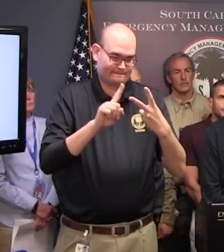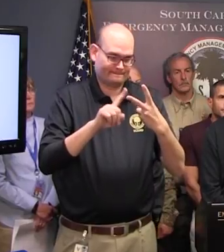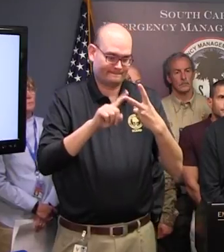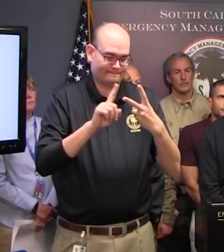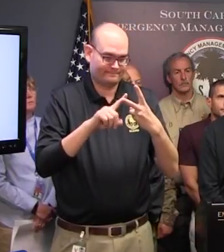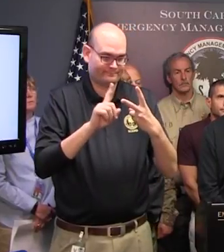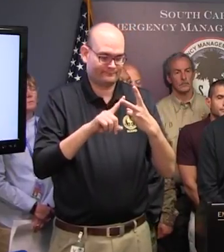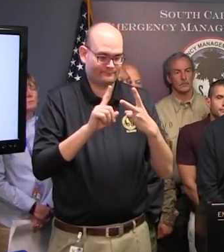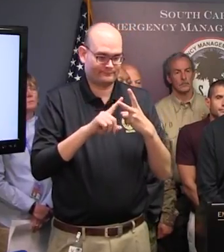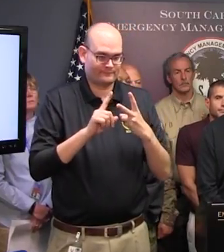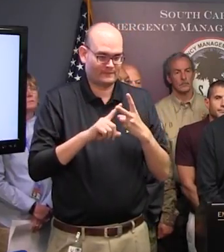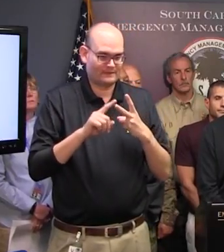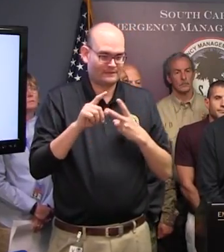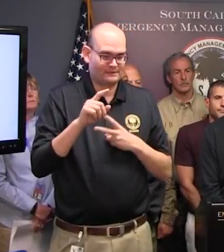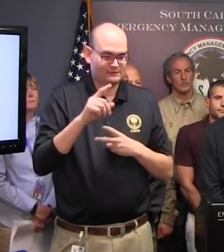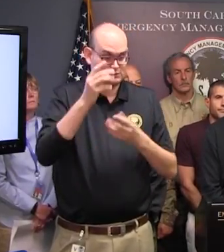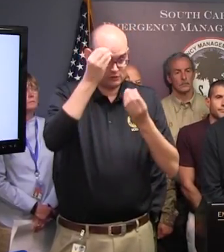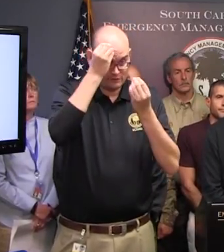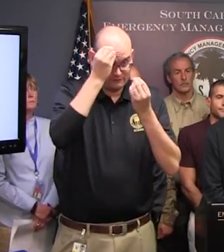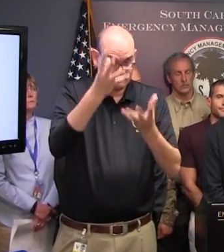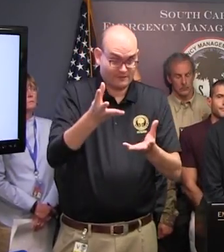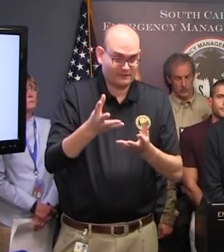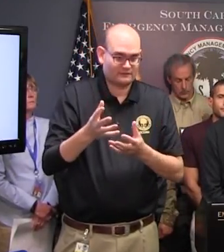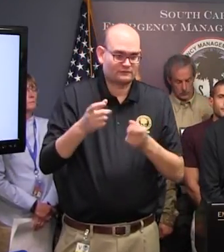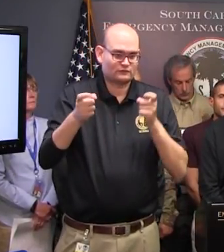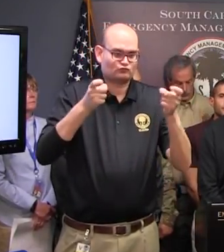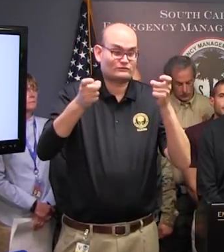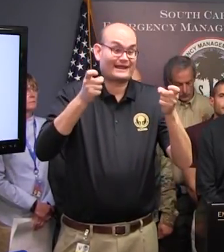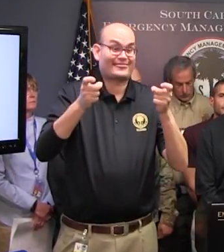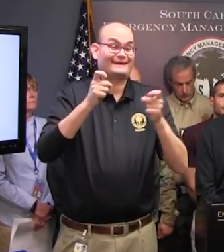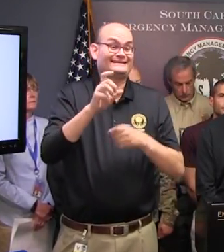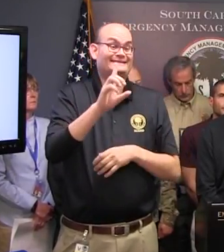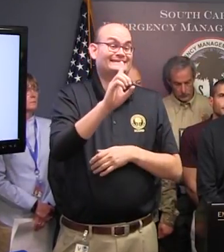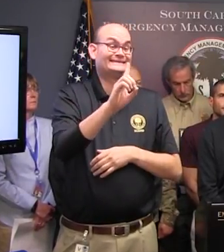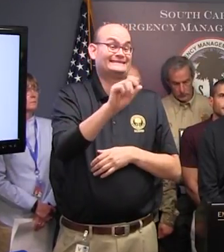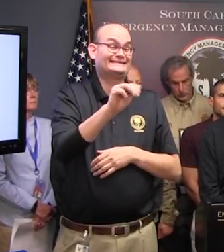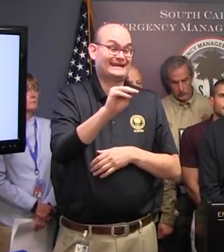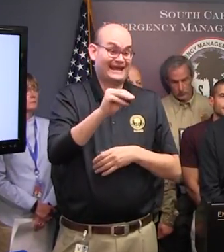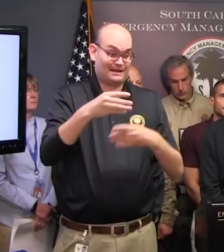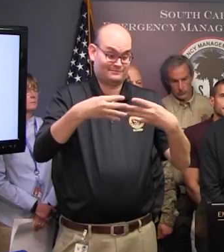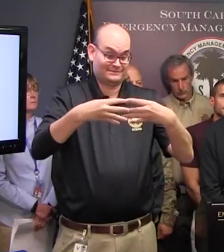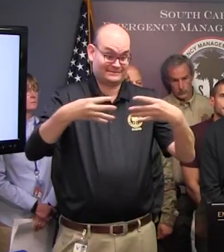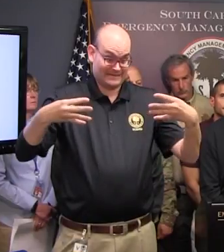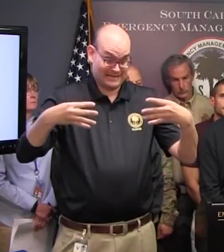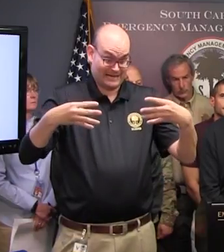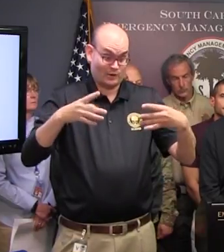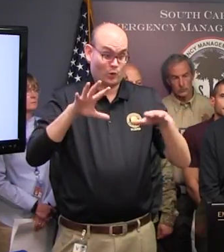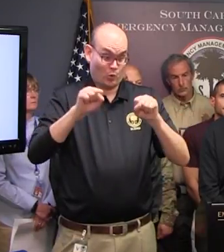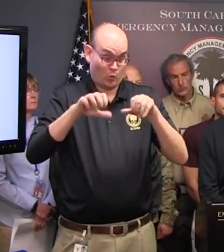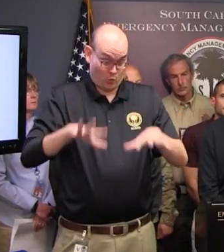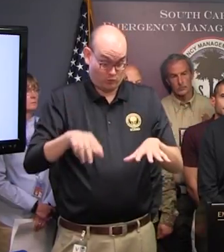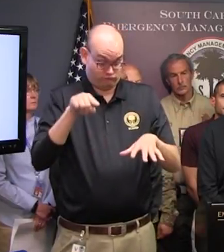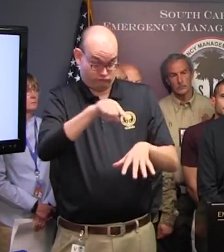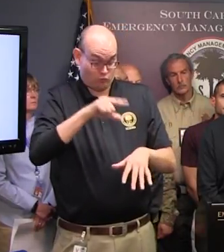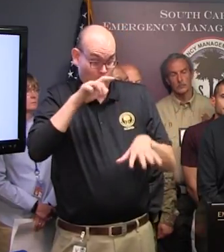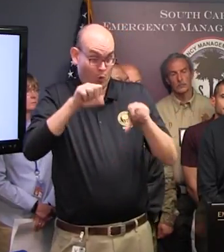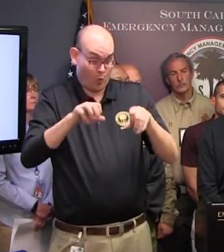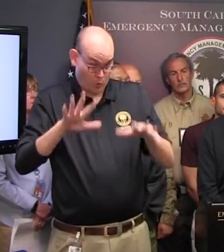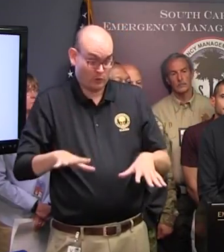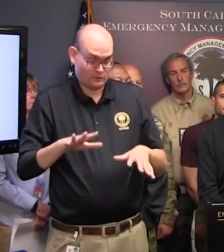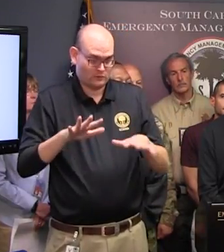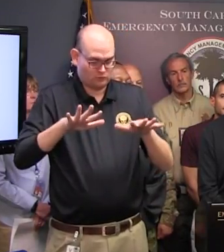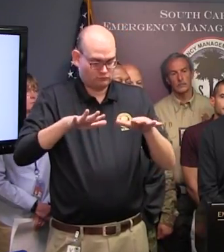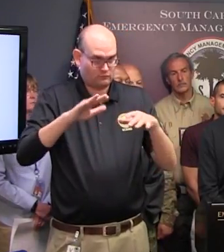notifying regulated dam owners across the state of the governor's executive order to lower water levels in cooperation with their downstream